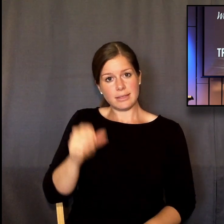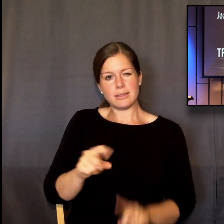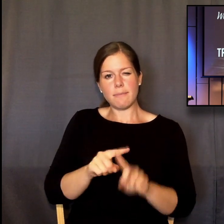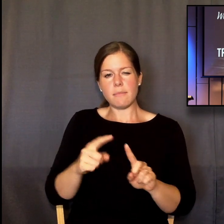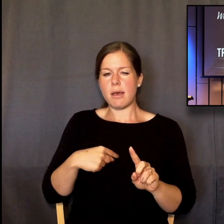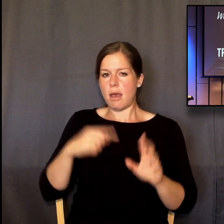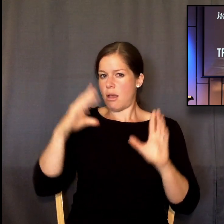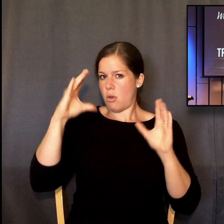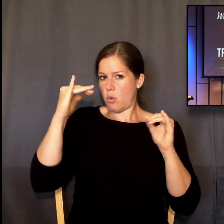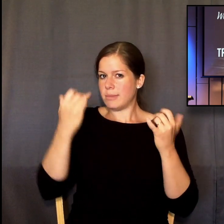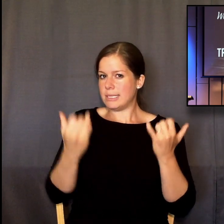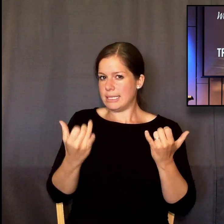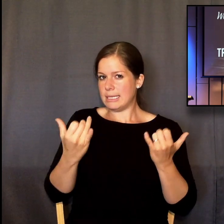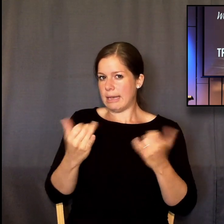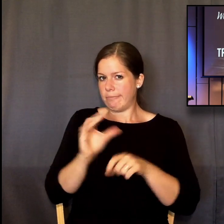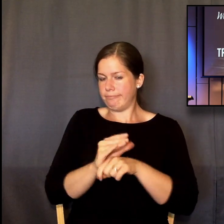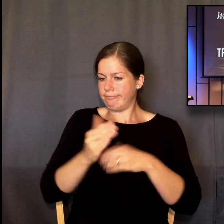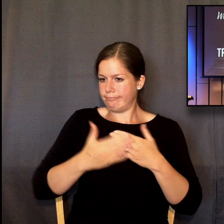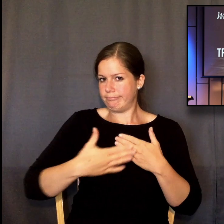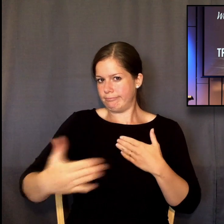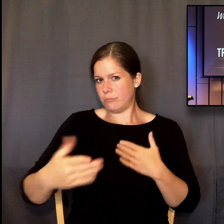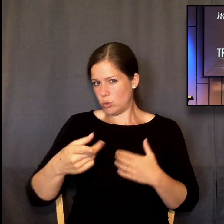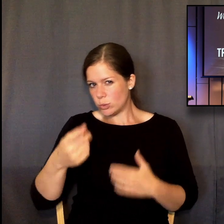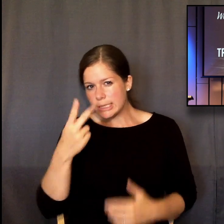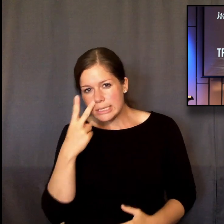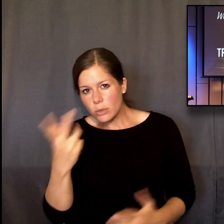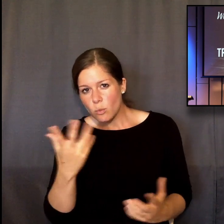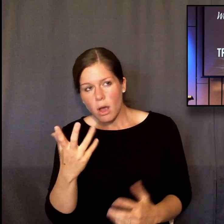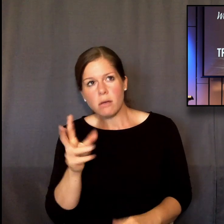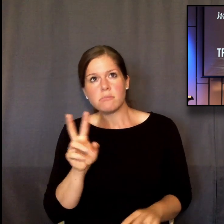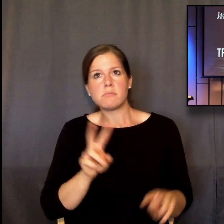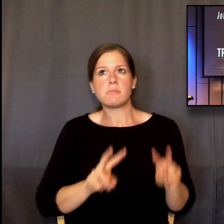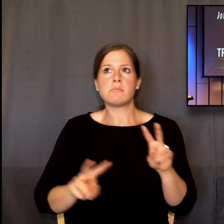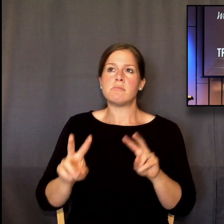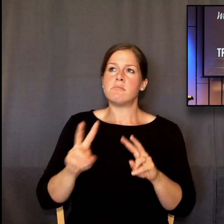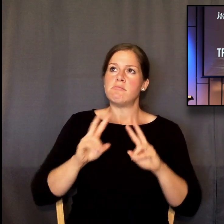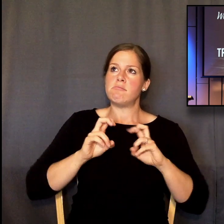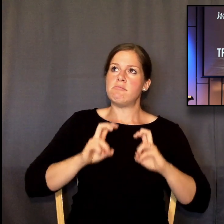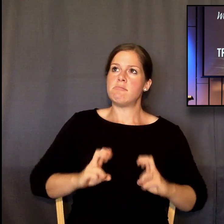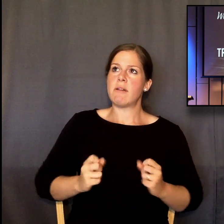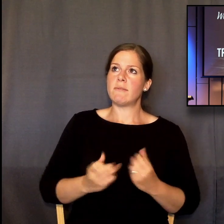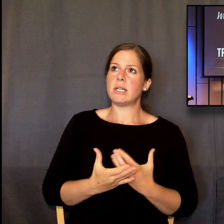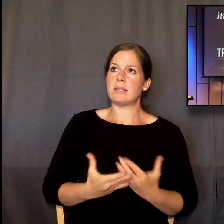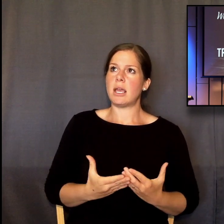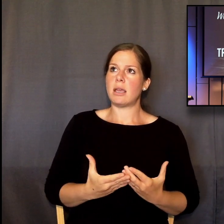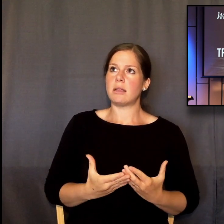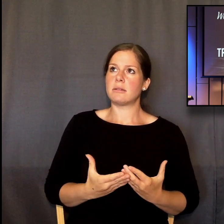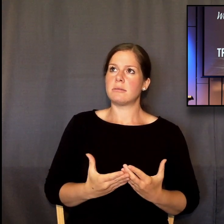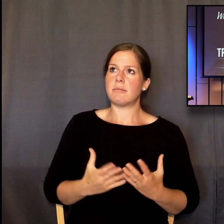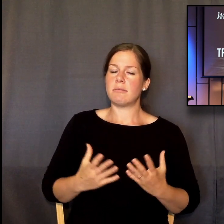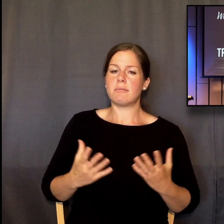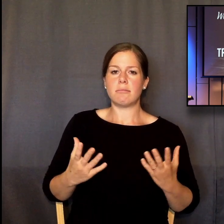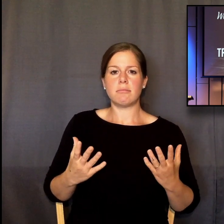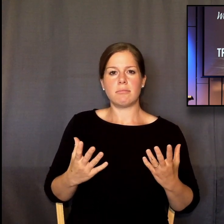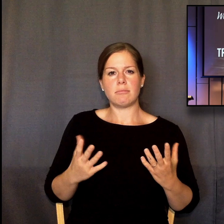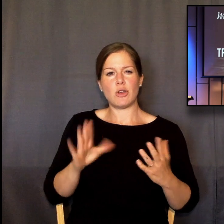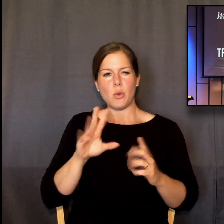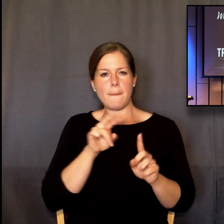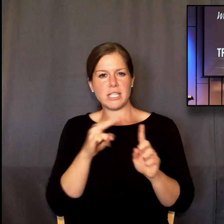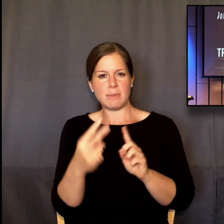practical effects of this truth. That, that, that if you really embrace this, this will change the way you view reality. It'll change the way you view